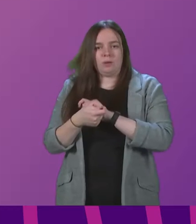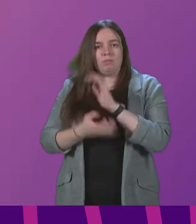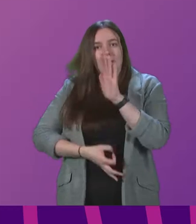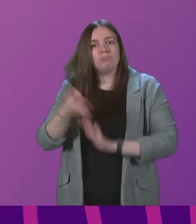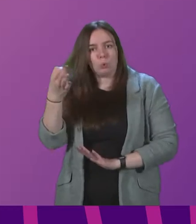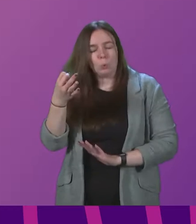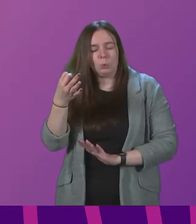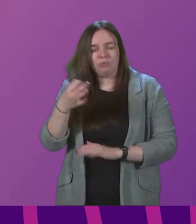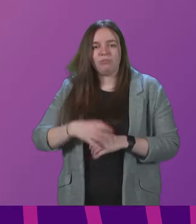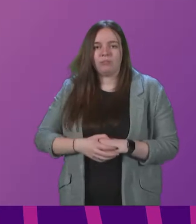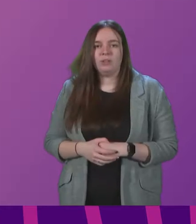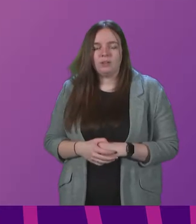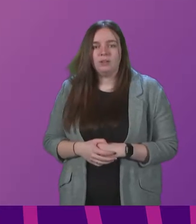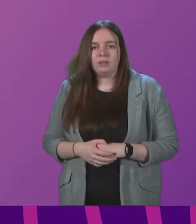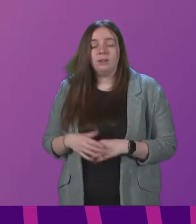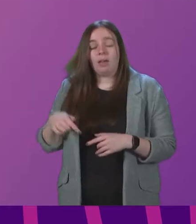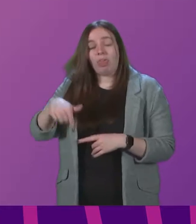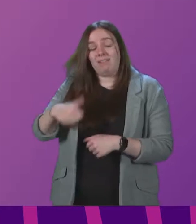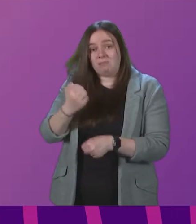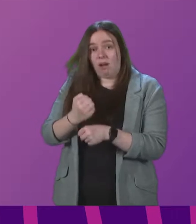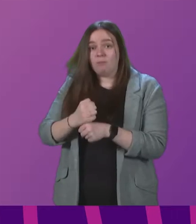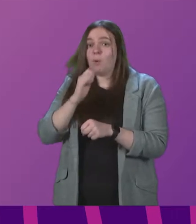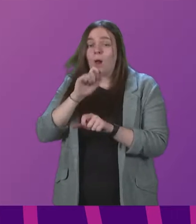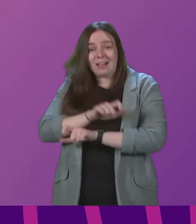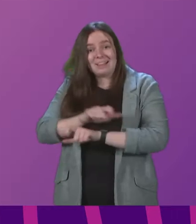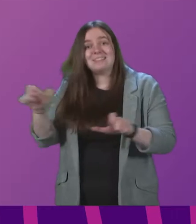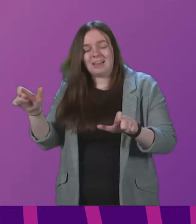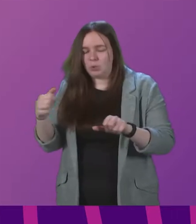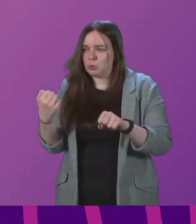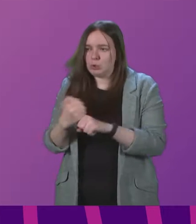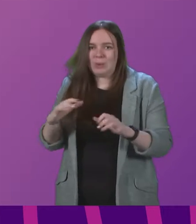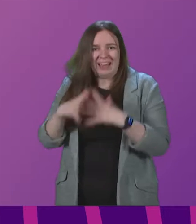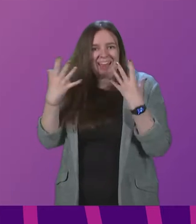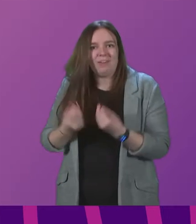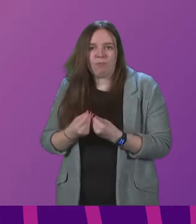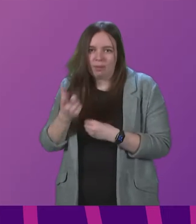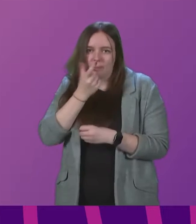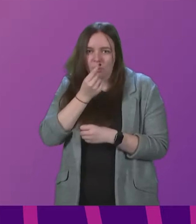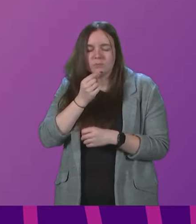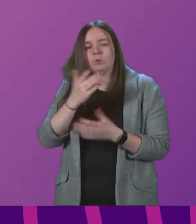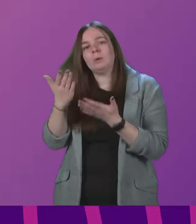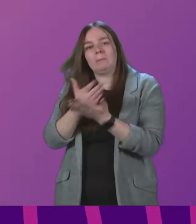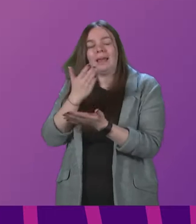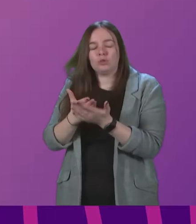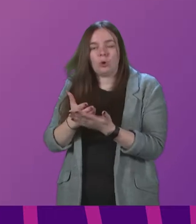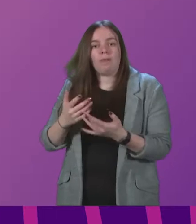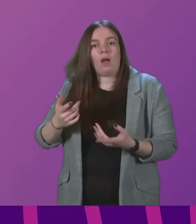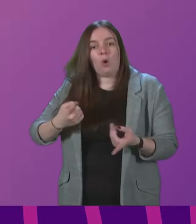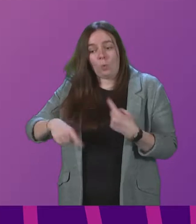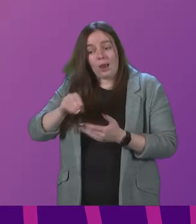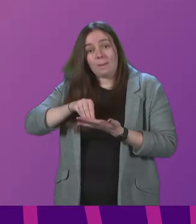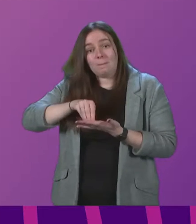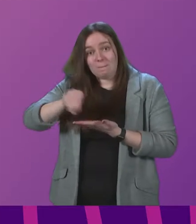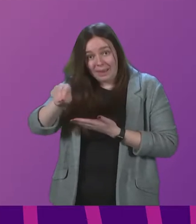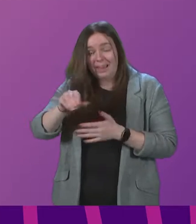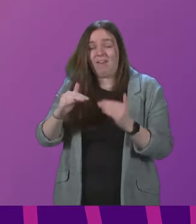improvement. And this government will continue to do all that it can to ensure that we are paying